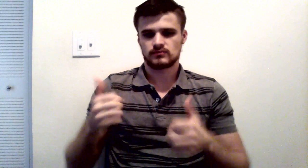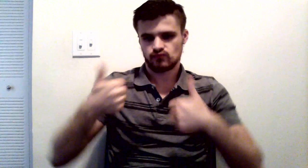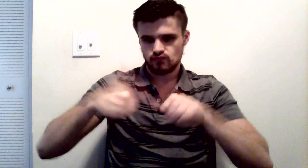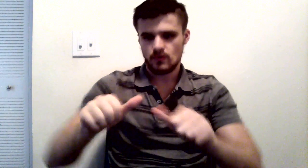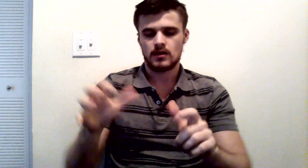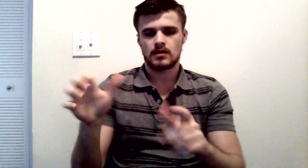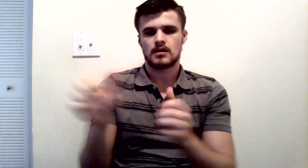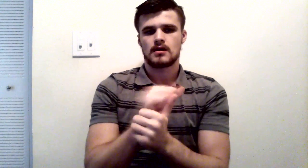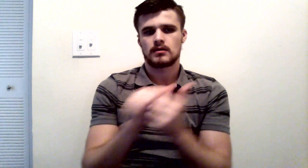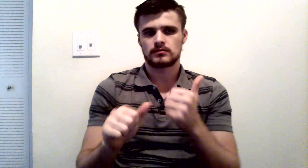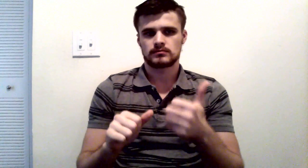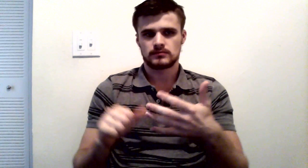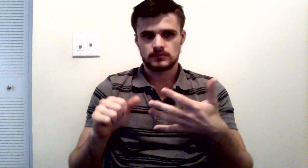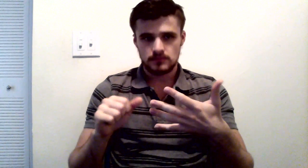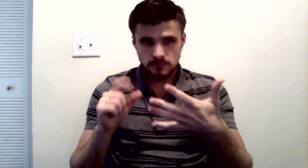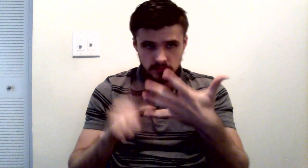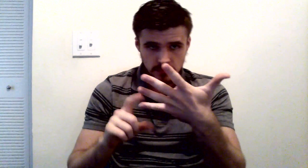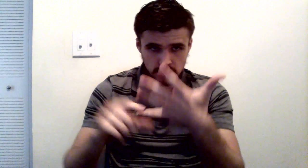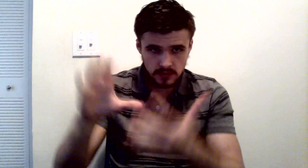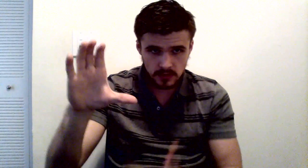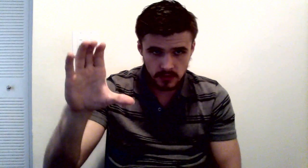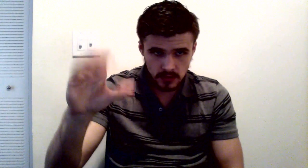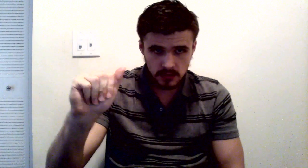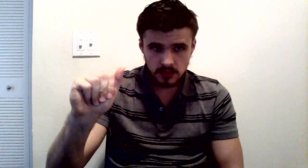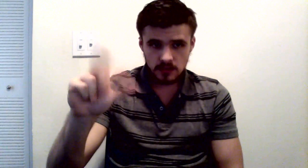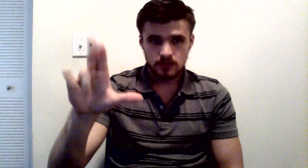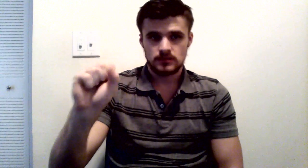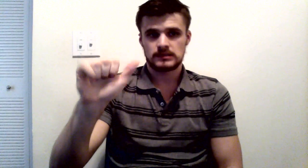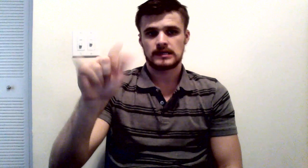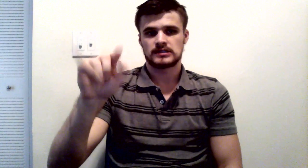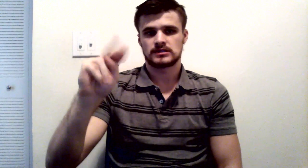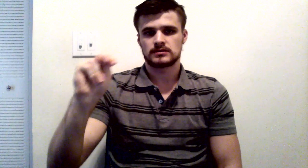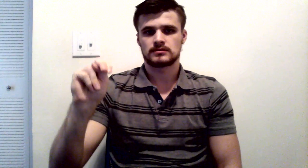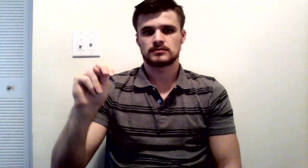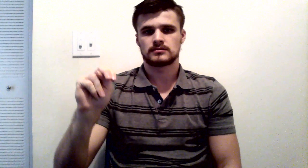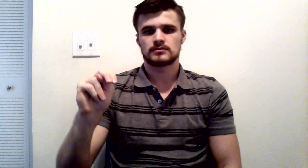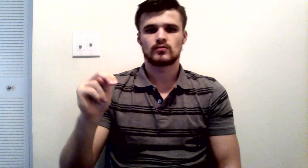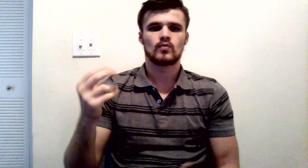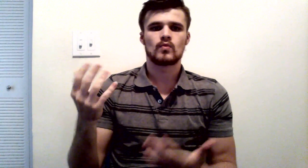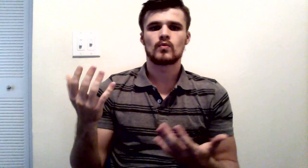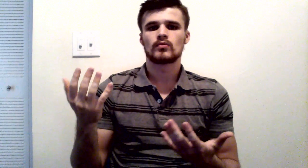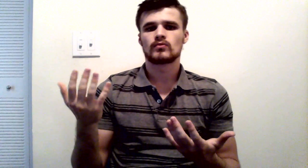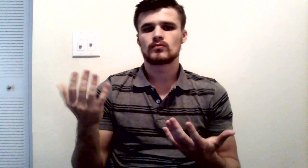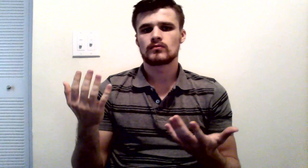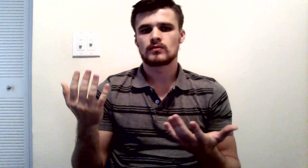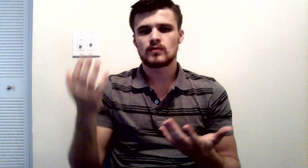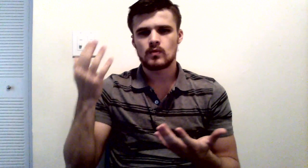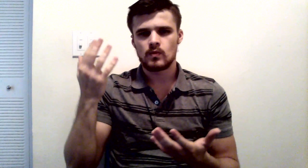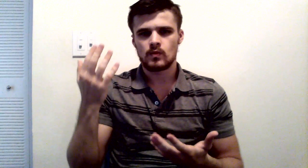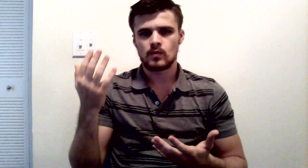Causation. Causation. That harm must have been caused by the act of the perpetrator.